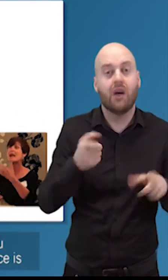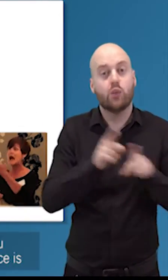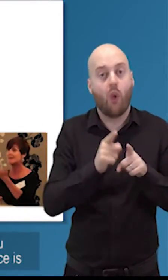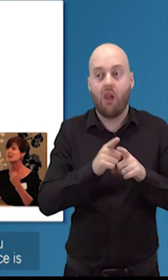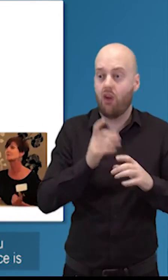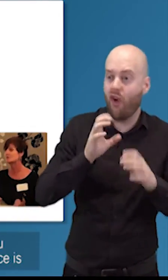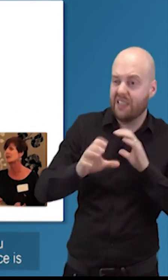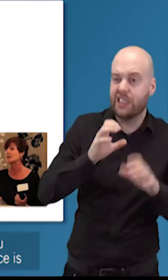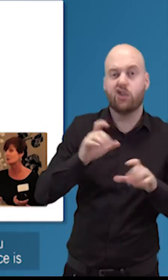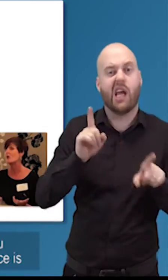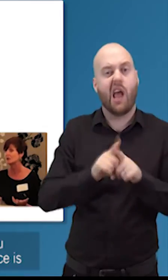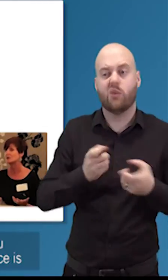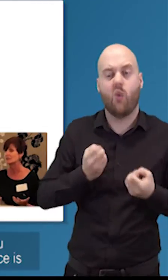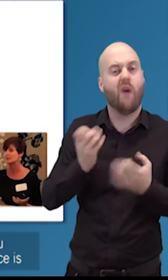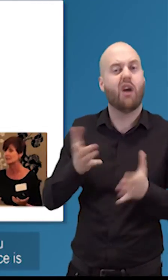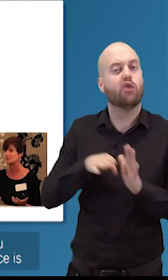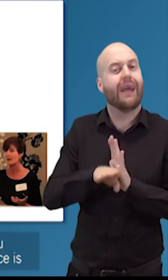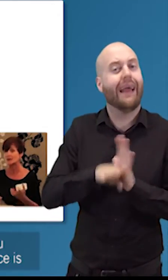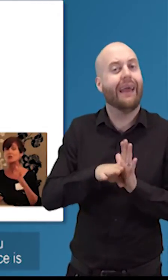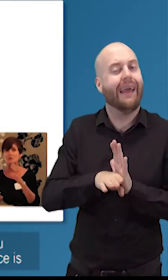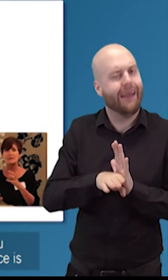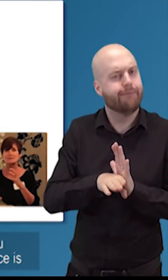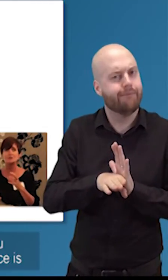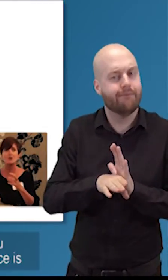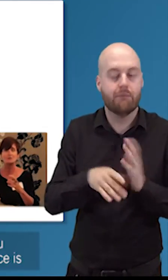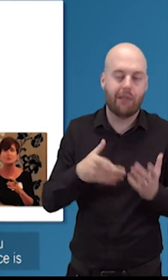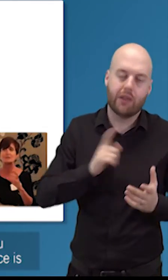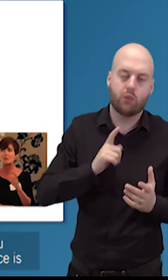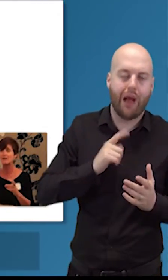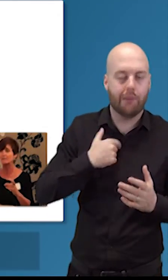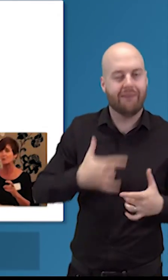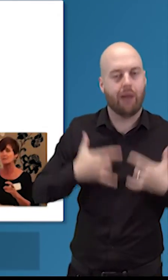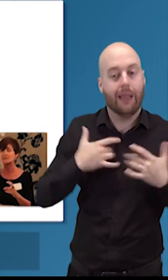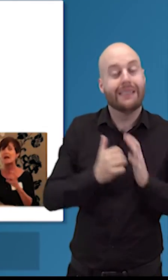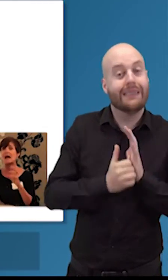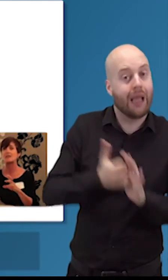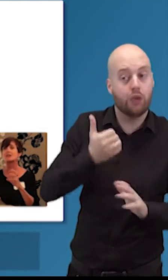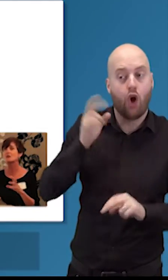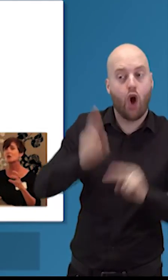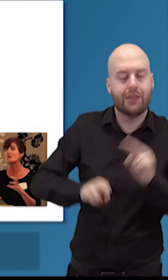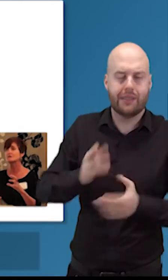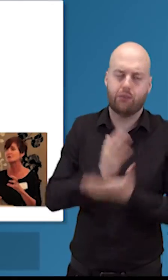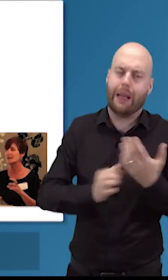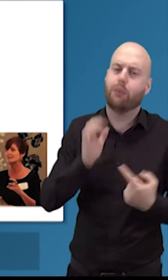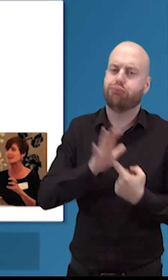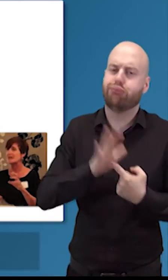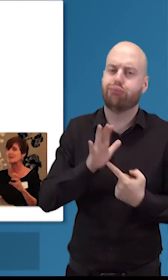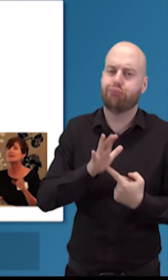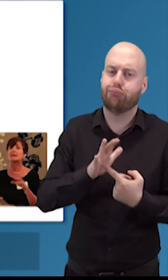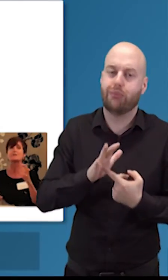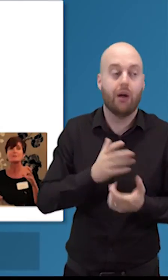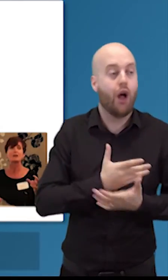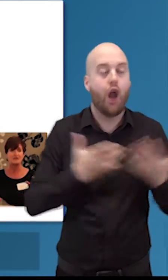trustees and the type of training you offer your trustees as well so that's skills audit piece is quite important and i think for a lot of small charities